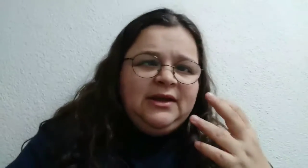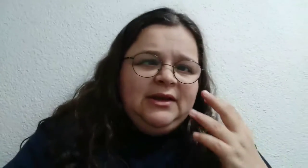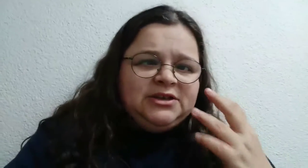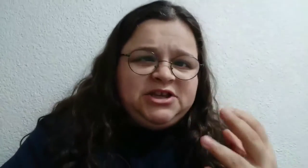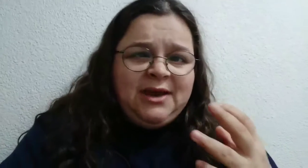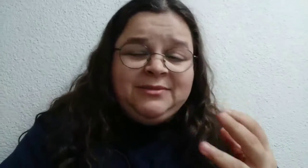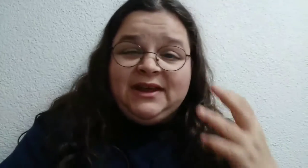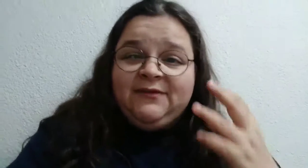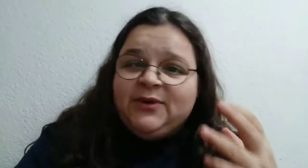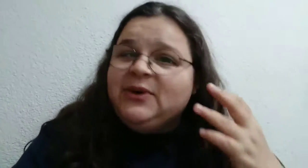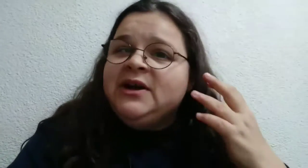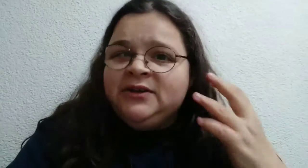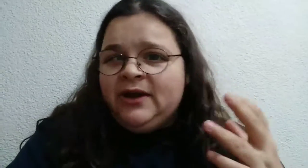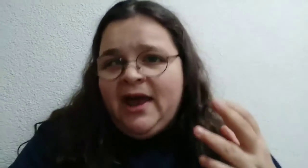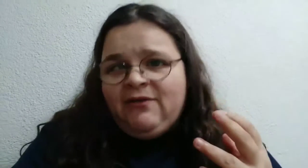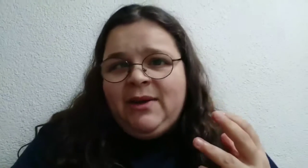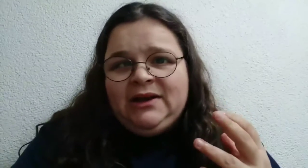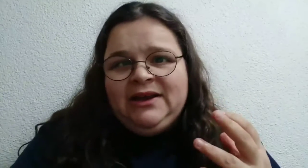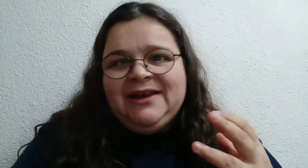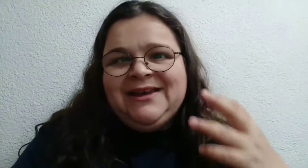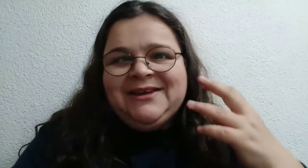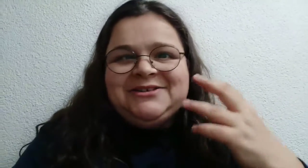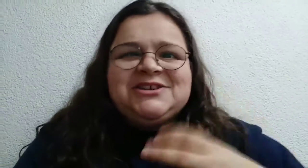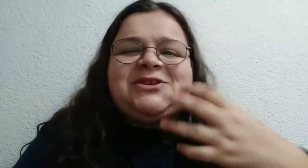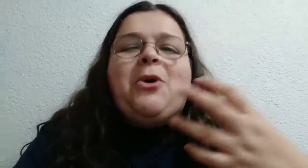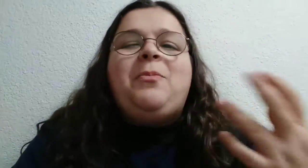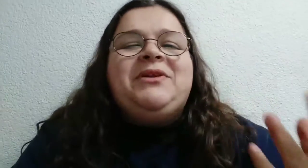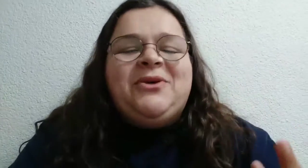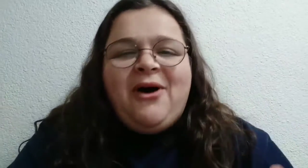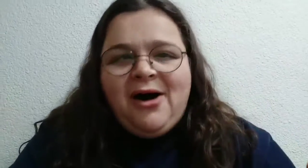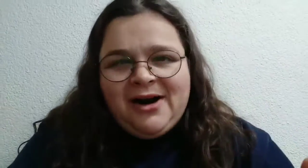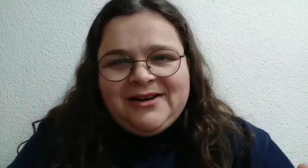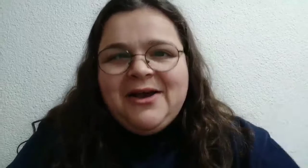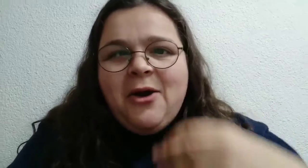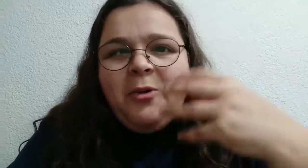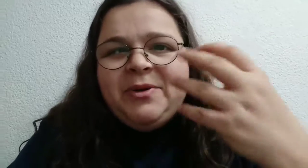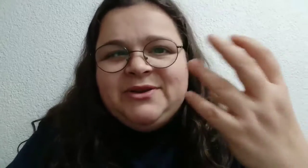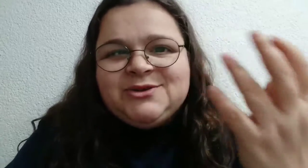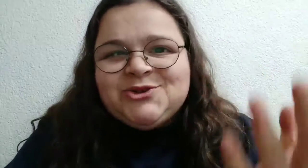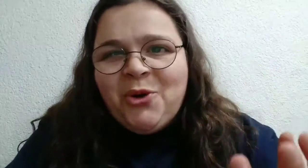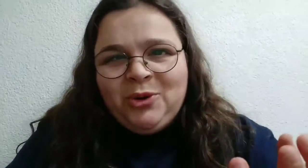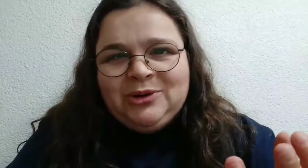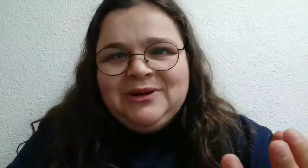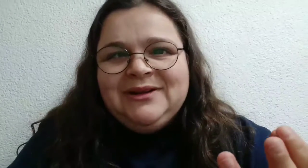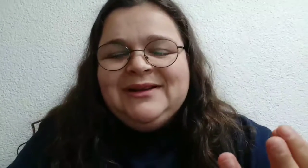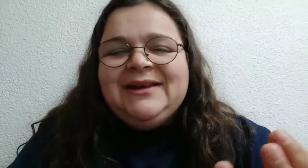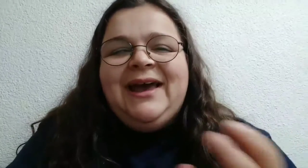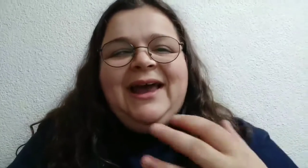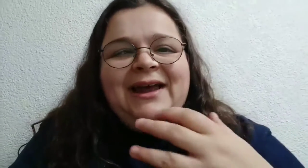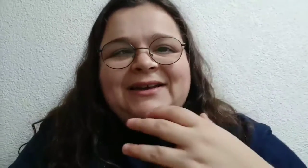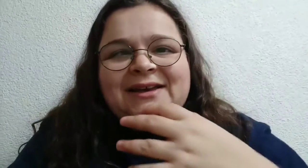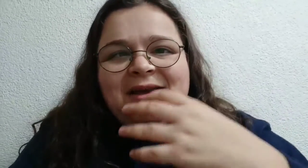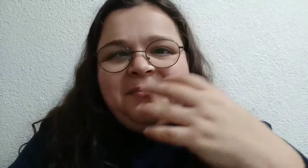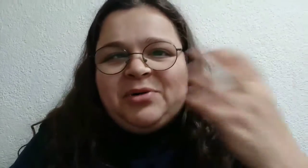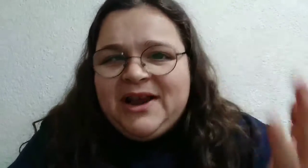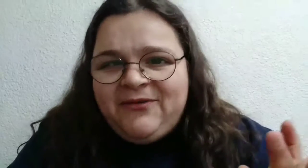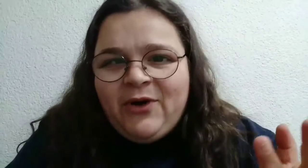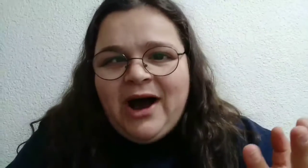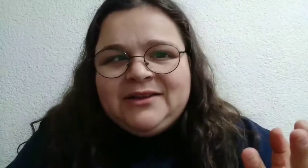if you don't have money. Just open your heart, open your soul, and pray for